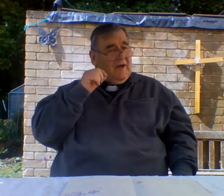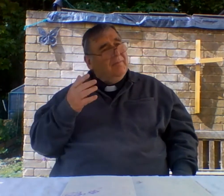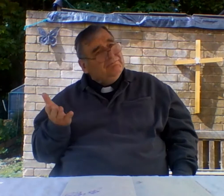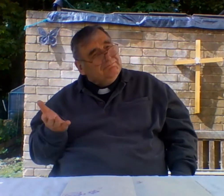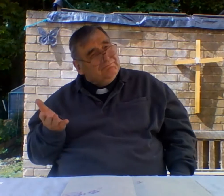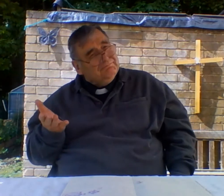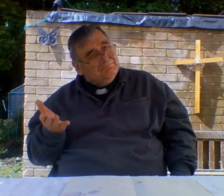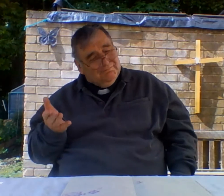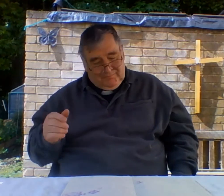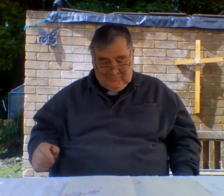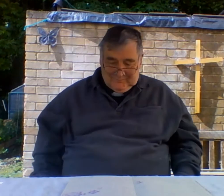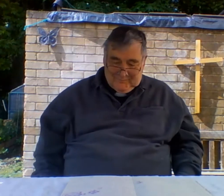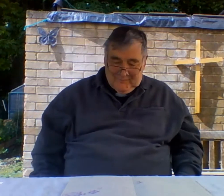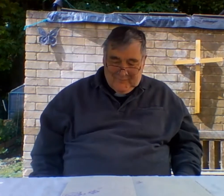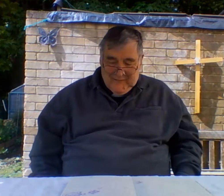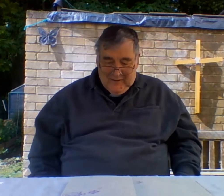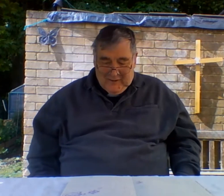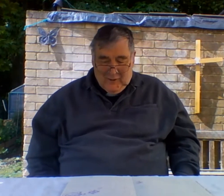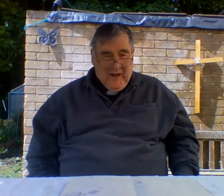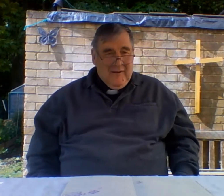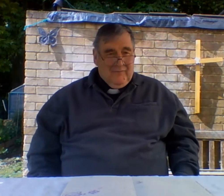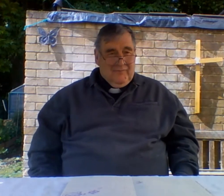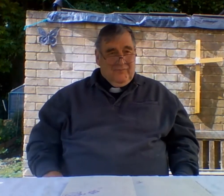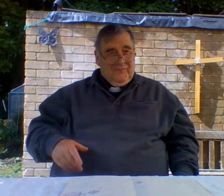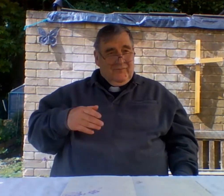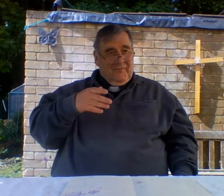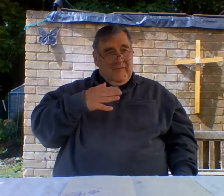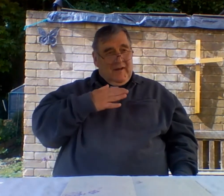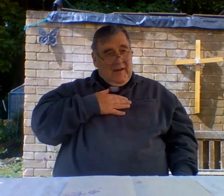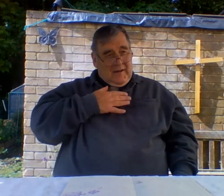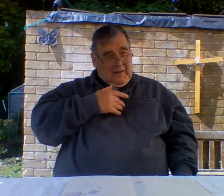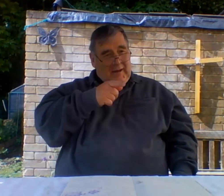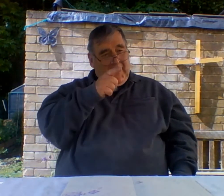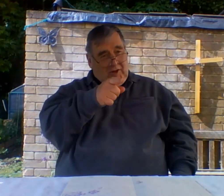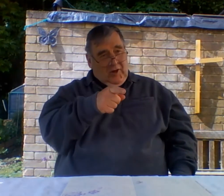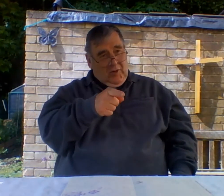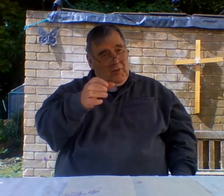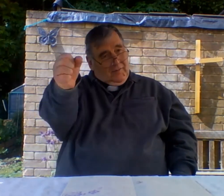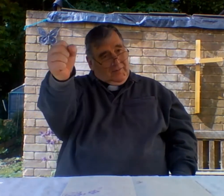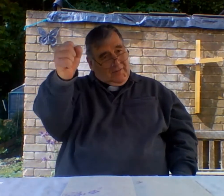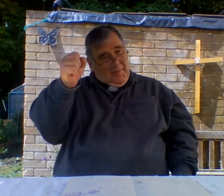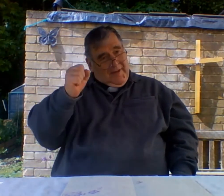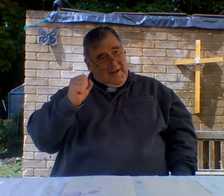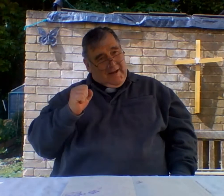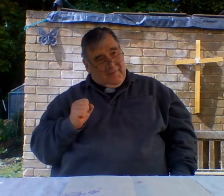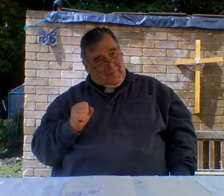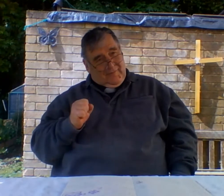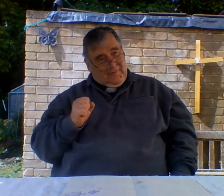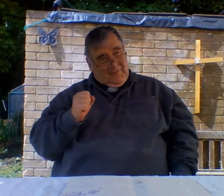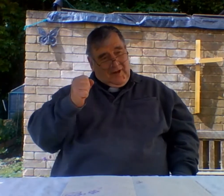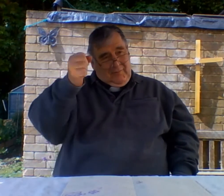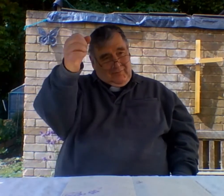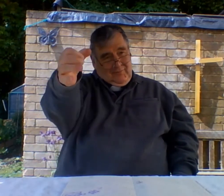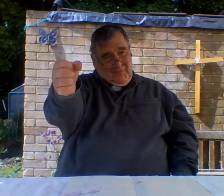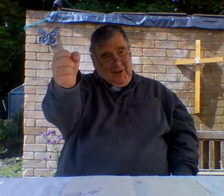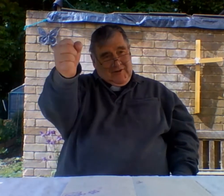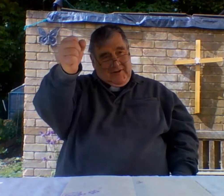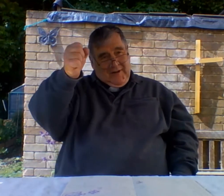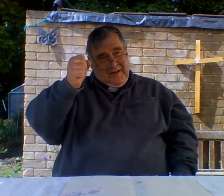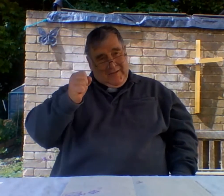okay like you a beer you know going to the beer and